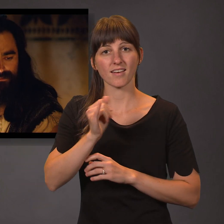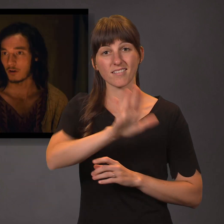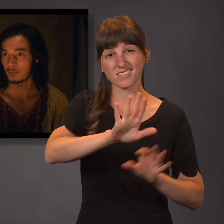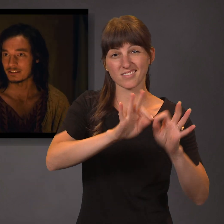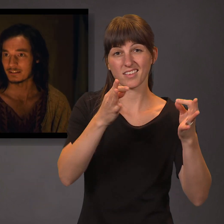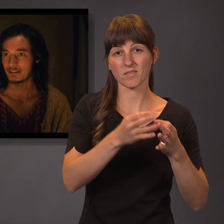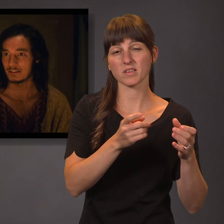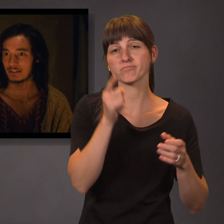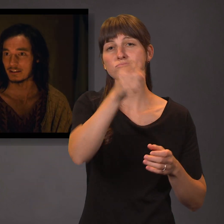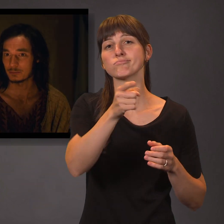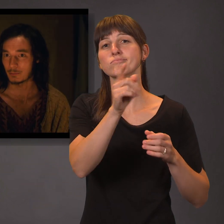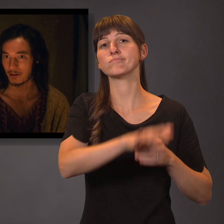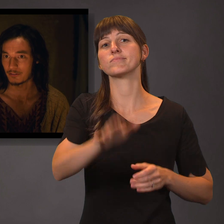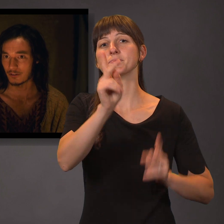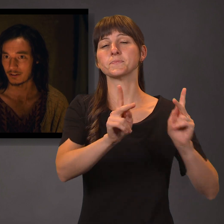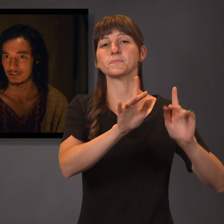promise that he has prepared for us.